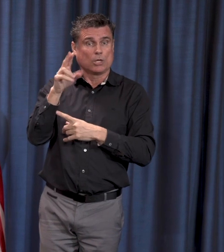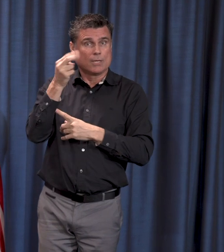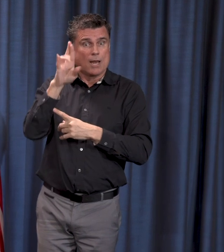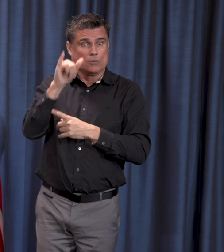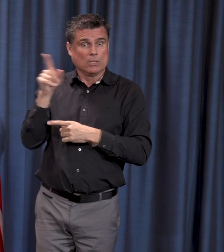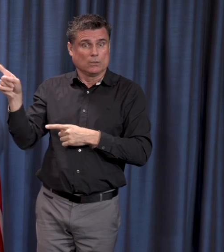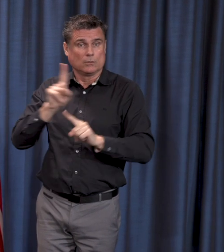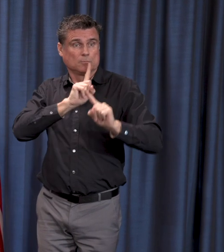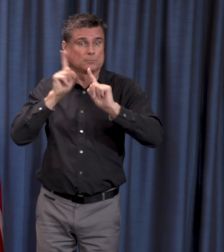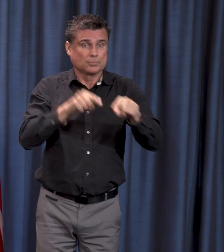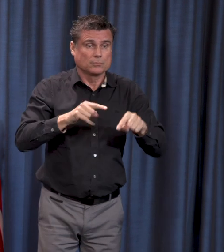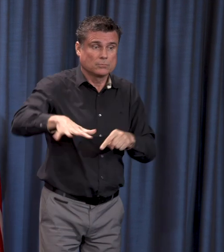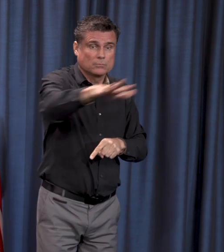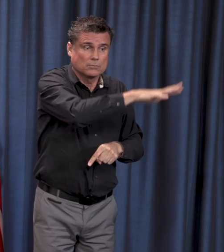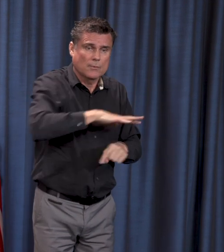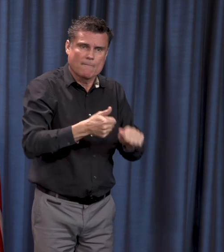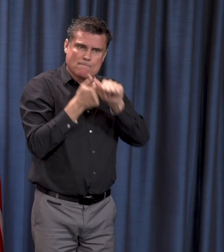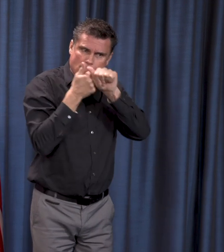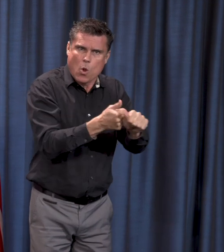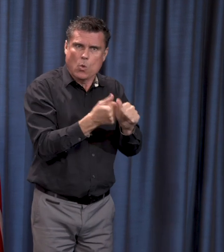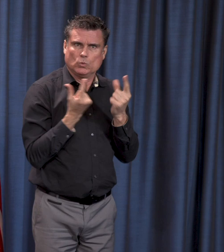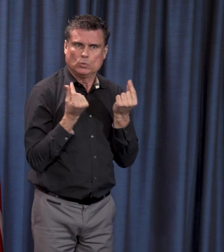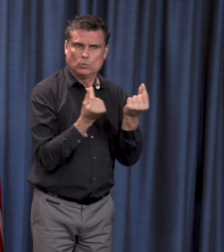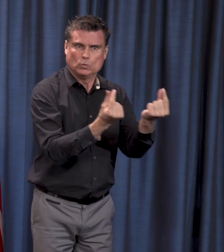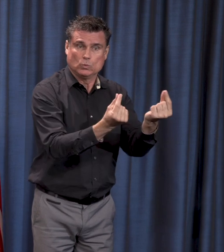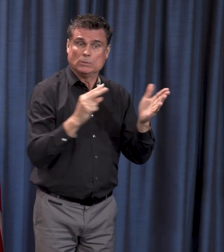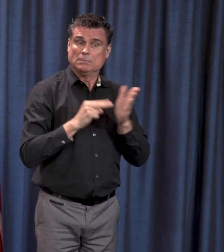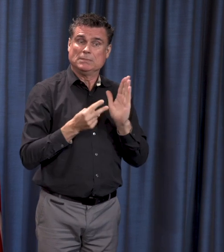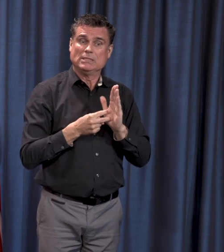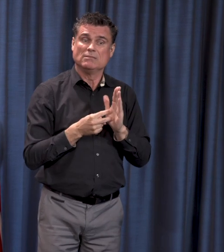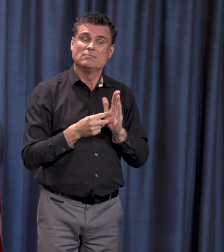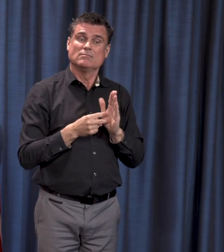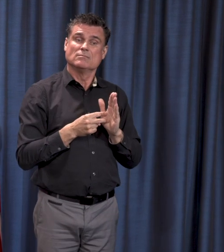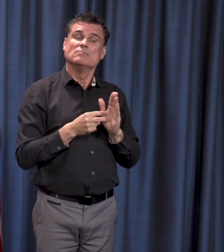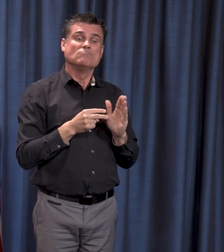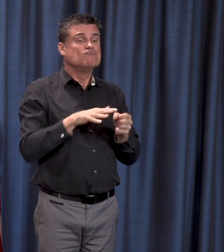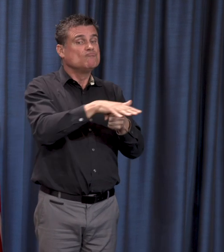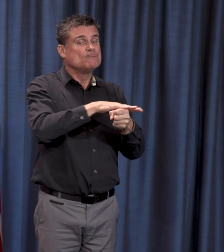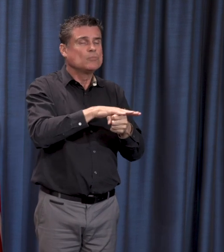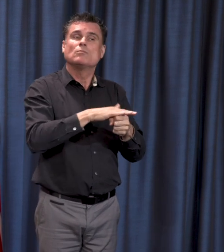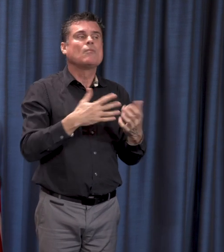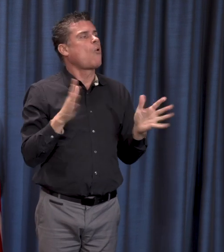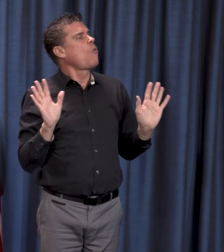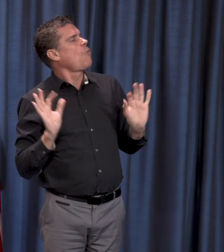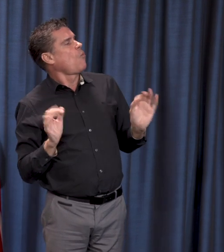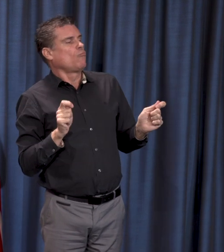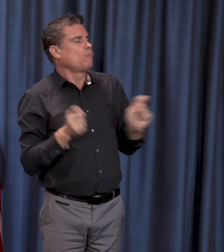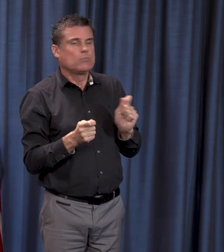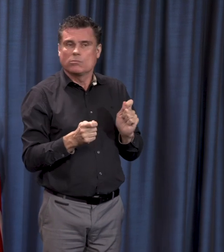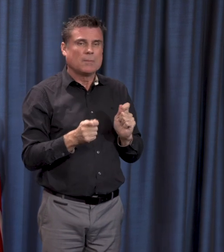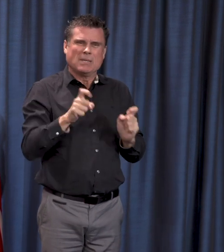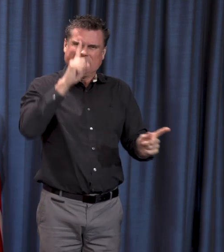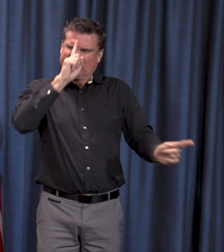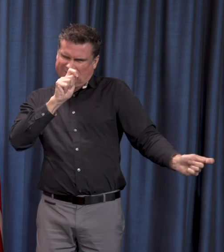And they involve a huge reorganization in the province. And I think that union has just done exceptional work in doing that.